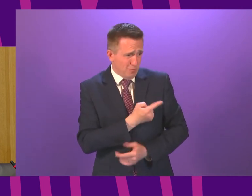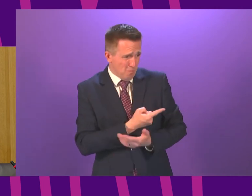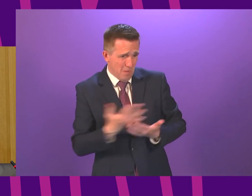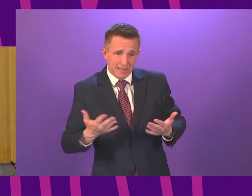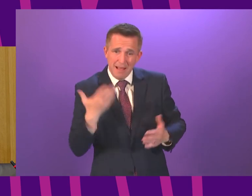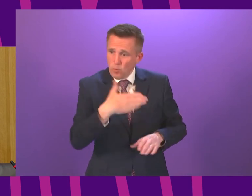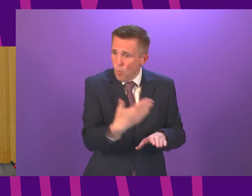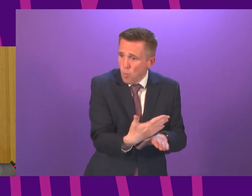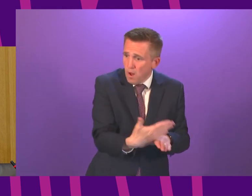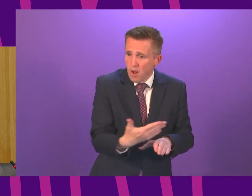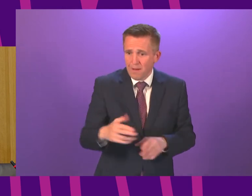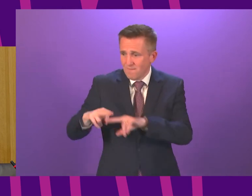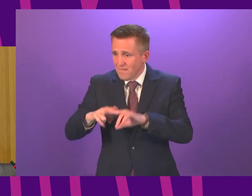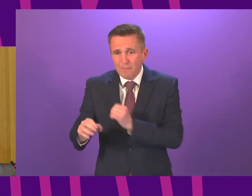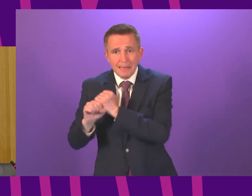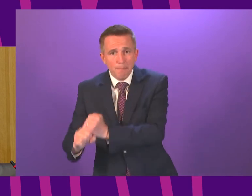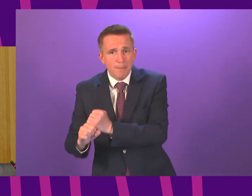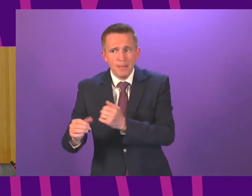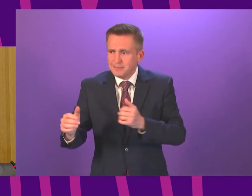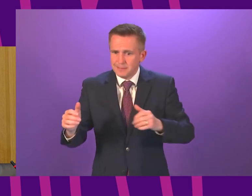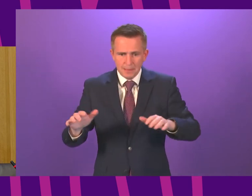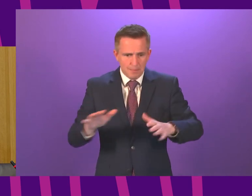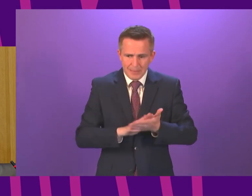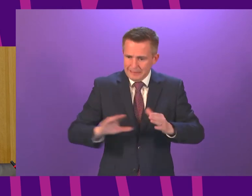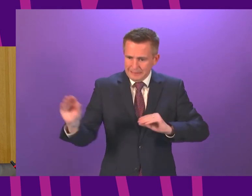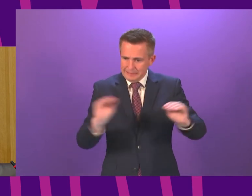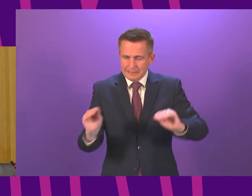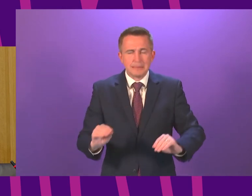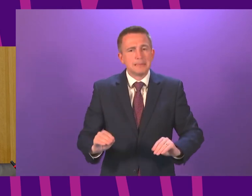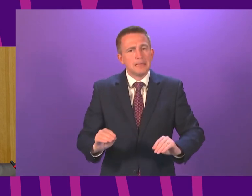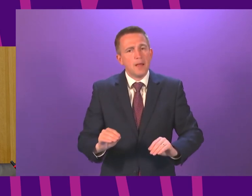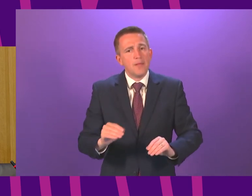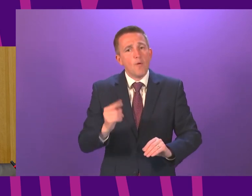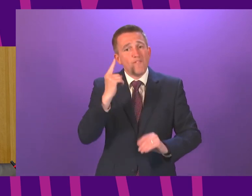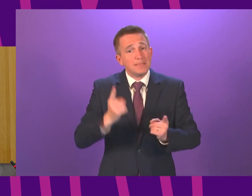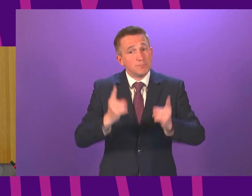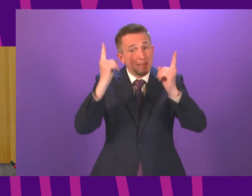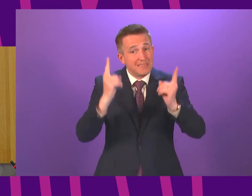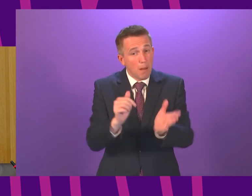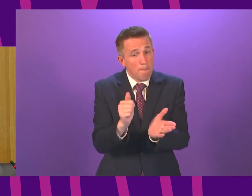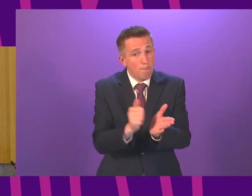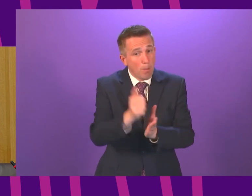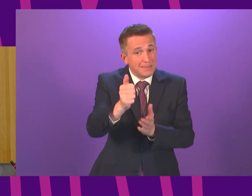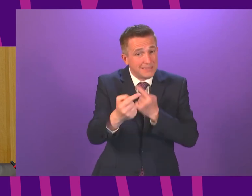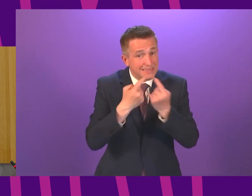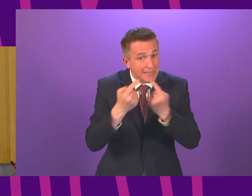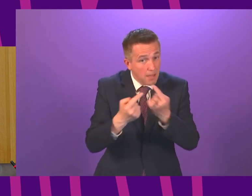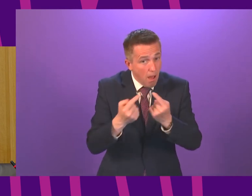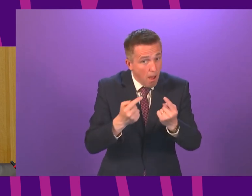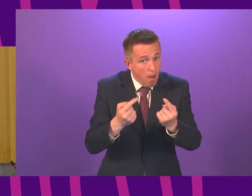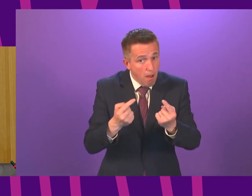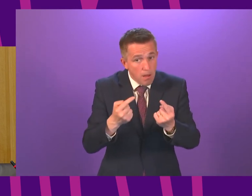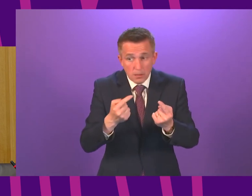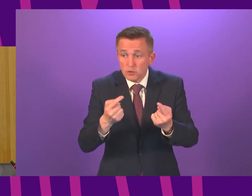family commitments whilst restrictions are easing and will she commit to publishing the data so better decision making can be made to